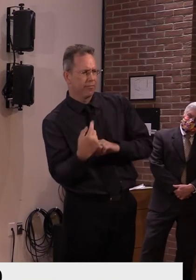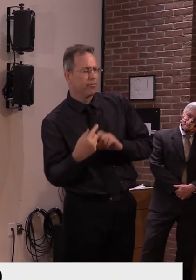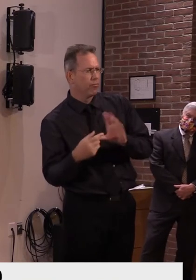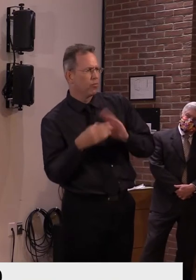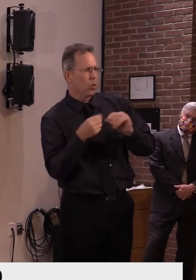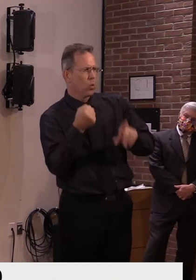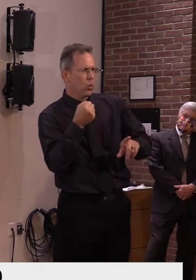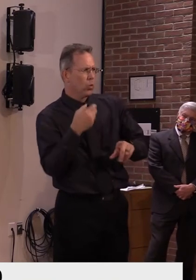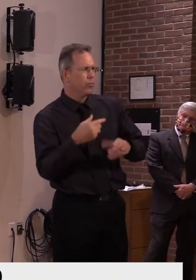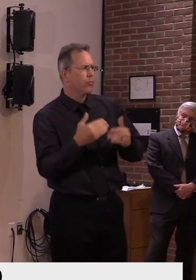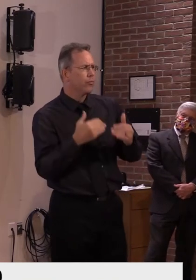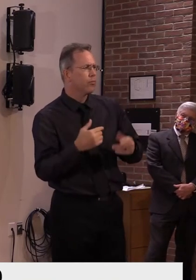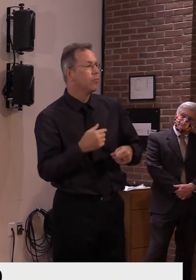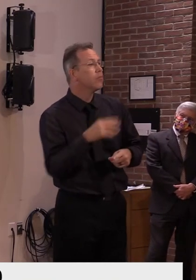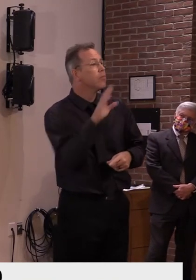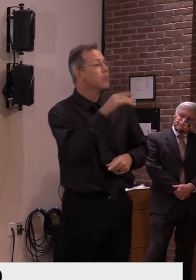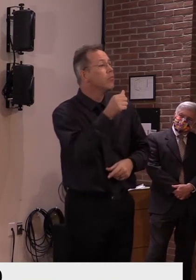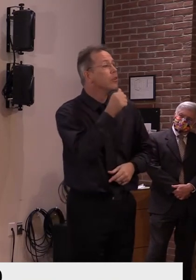Uh,